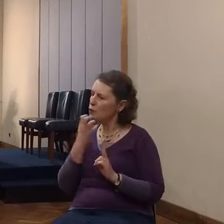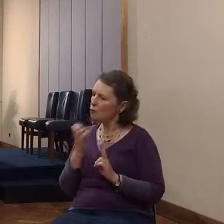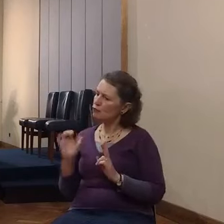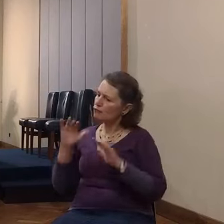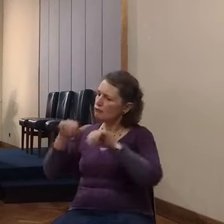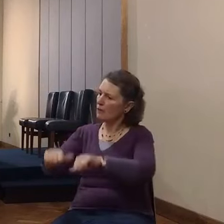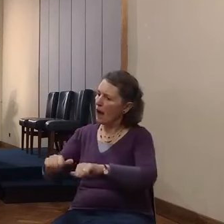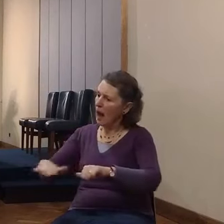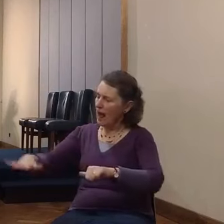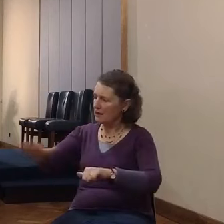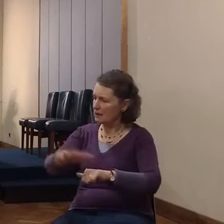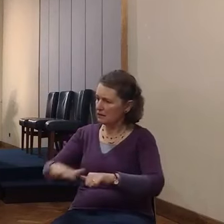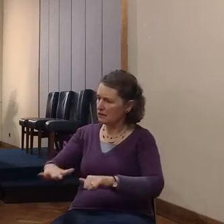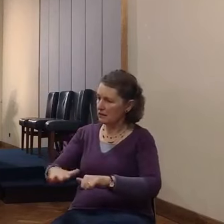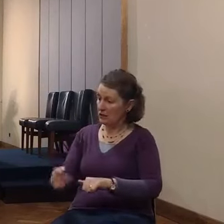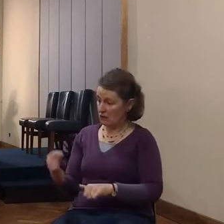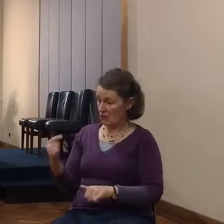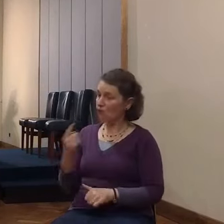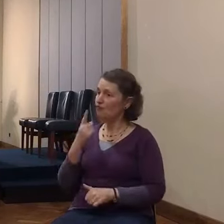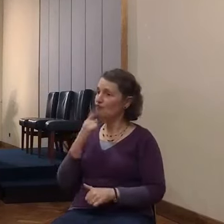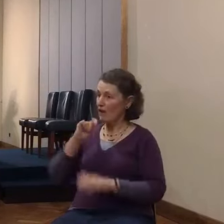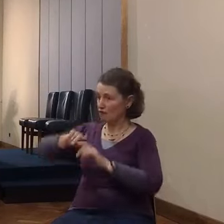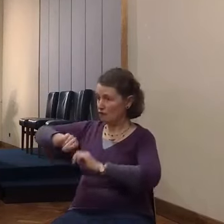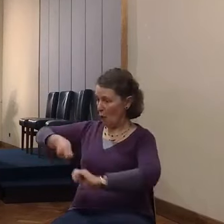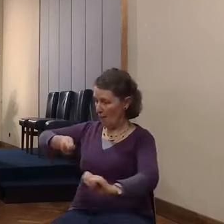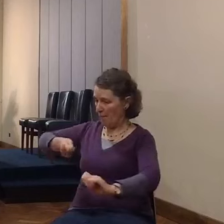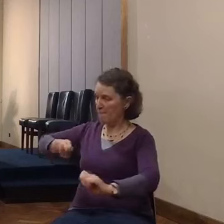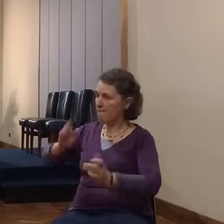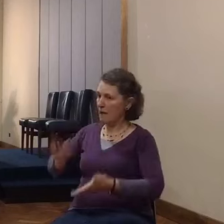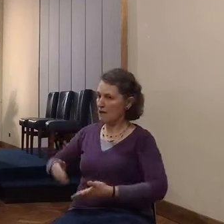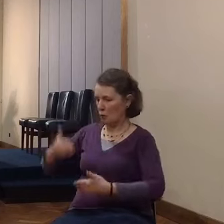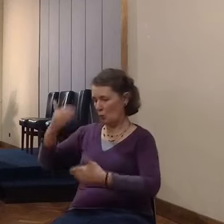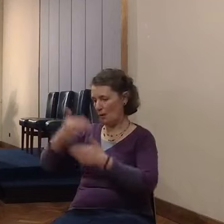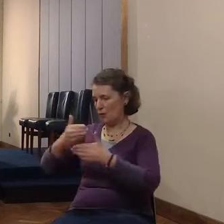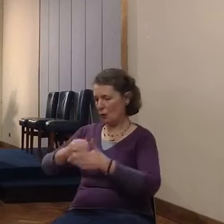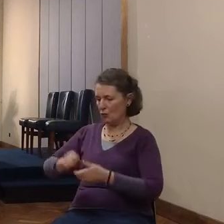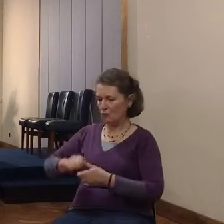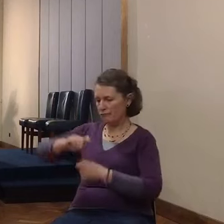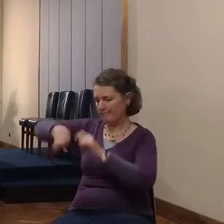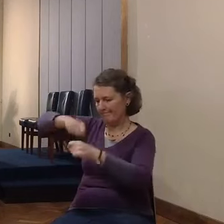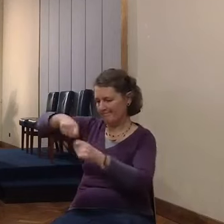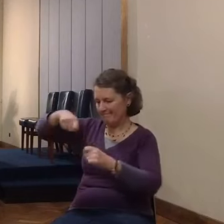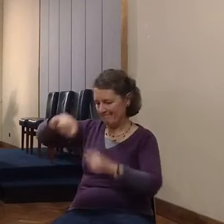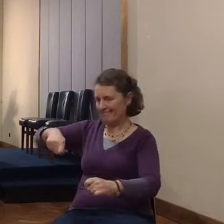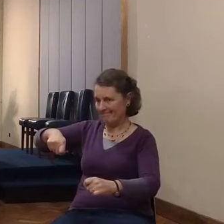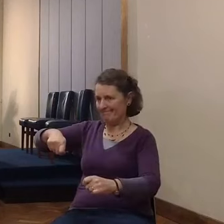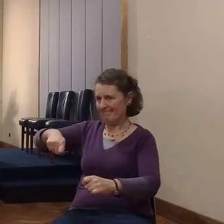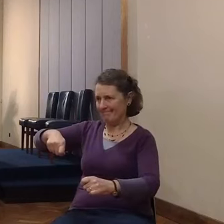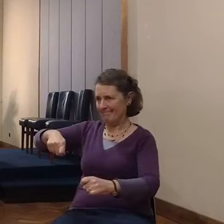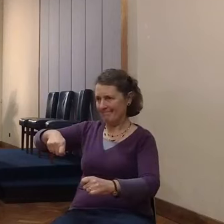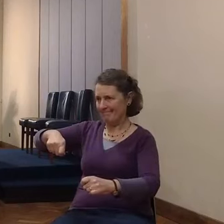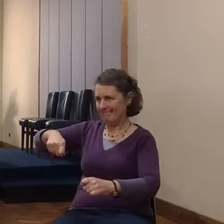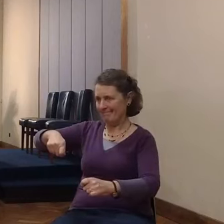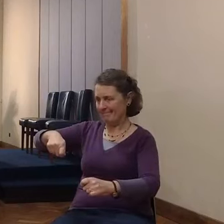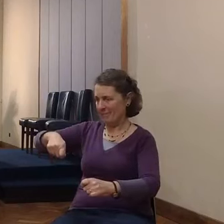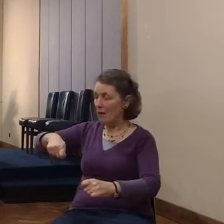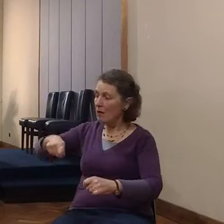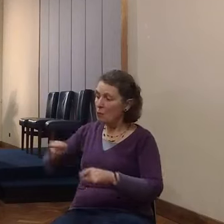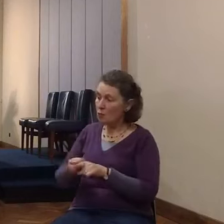this line of scarlet thread in the window which thou have set us down by. And thou shalt bring thy father, thy mother, thy brother,